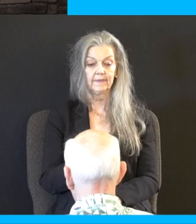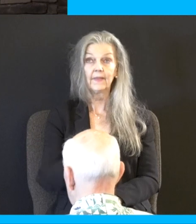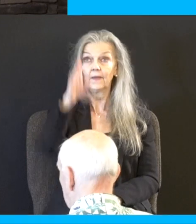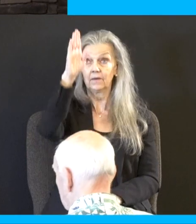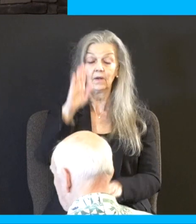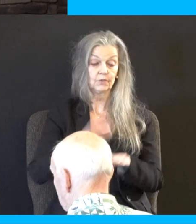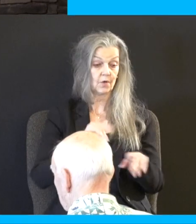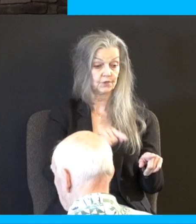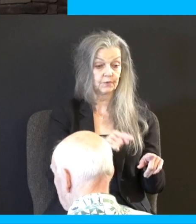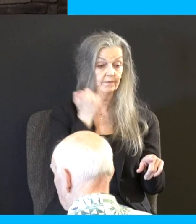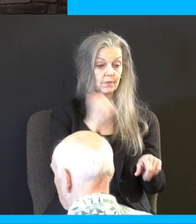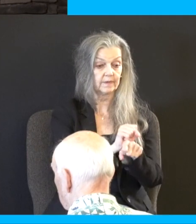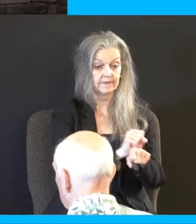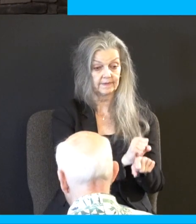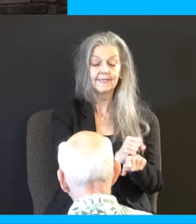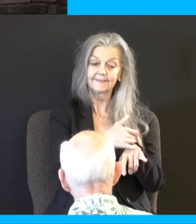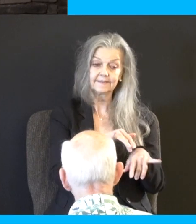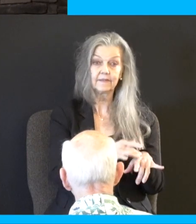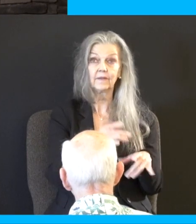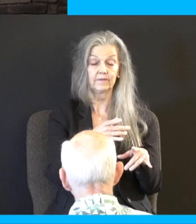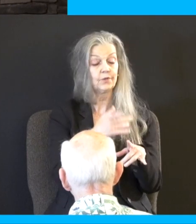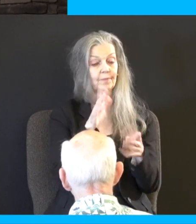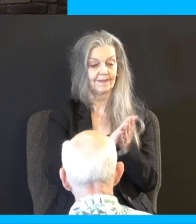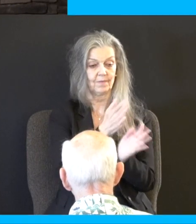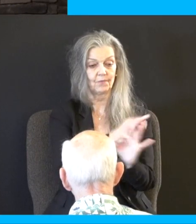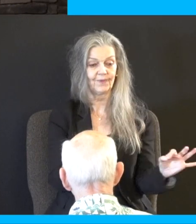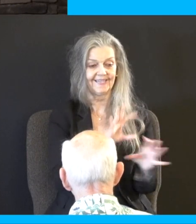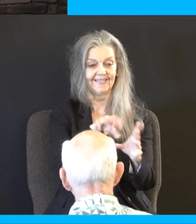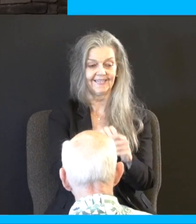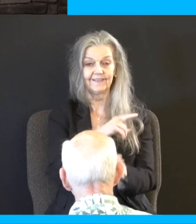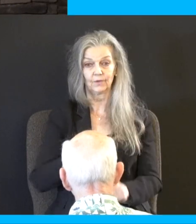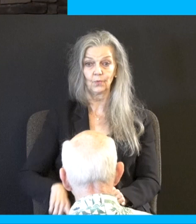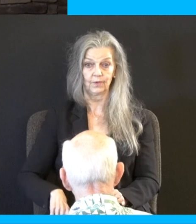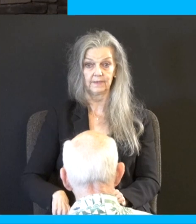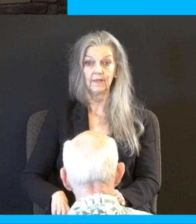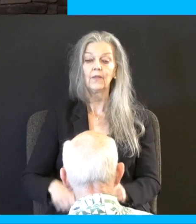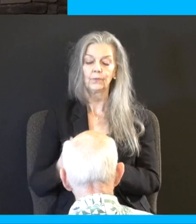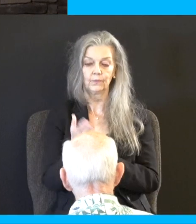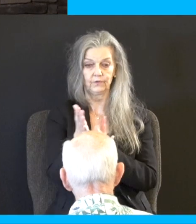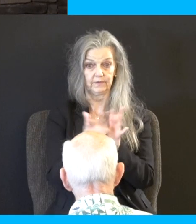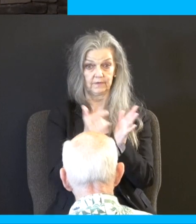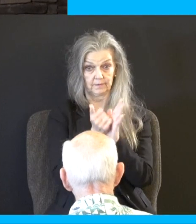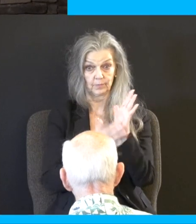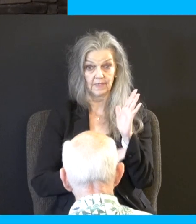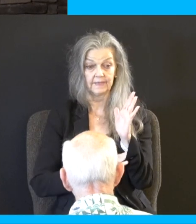slave or a servant is the Lord's freeman. So you have been emancipated by the blood of Jesus and in the life that is to come, you will be free.